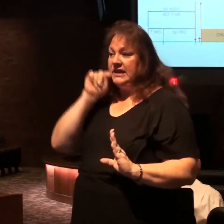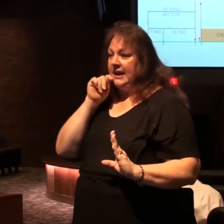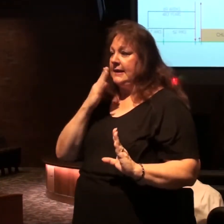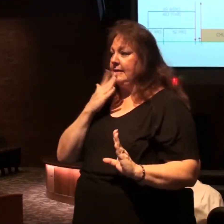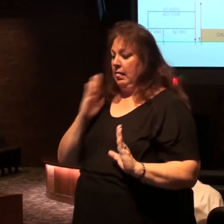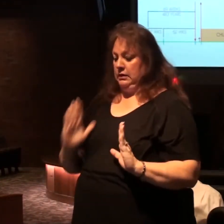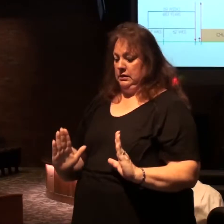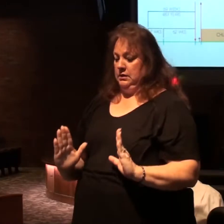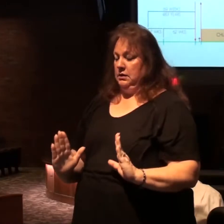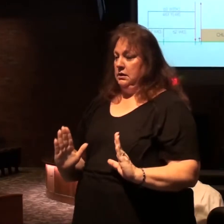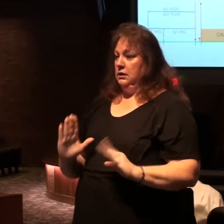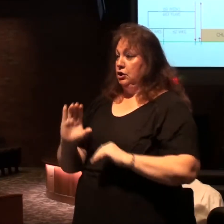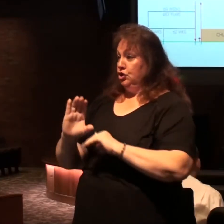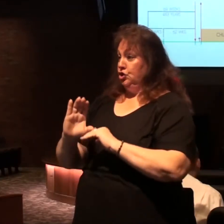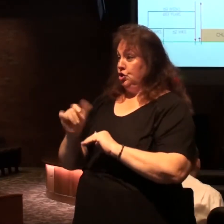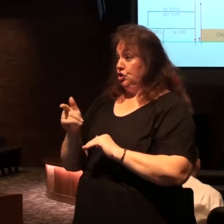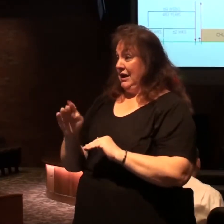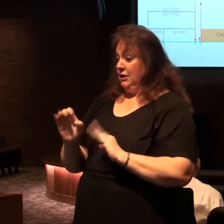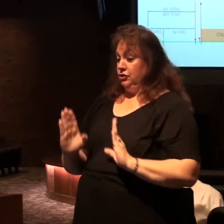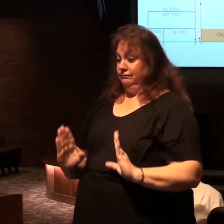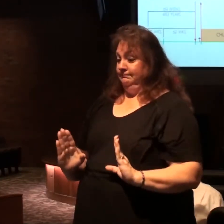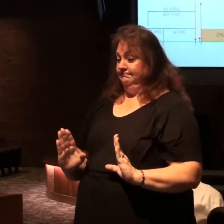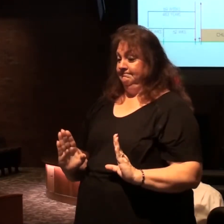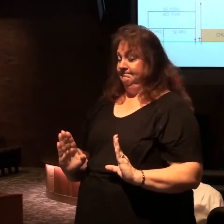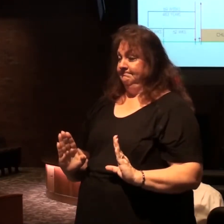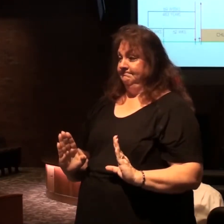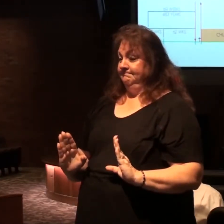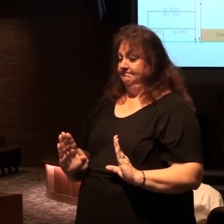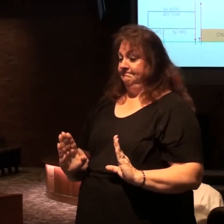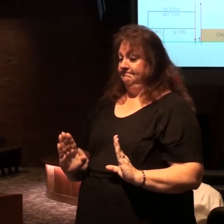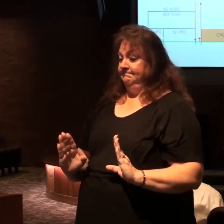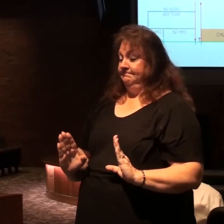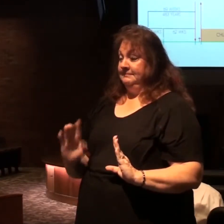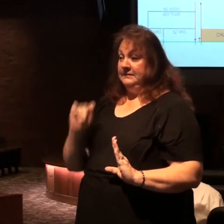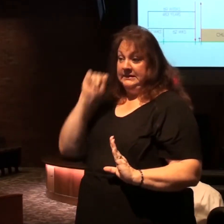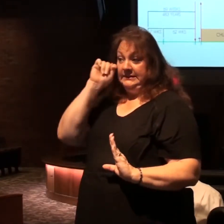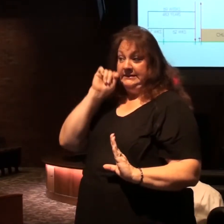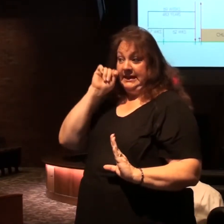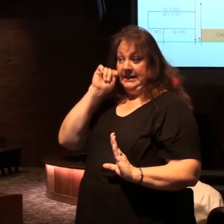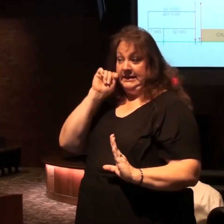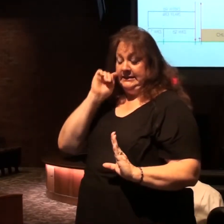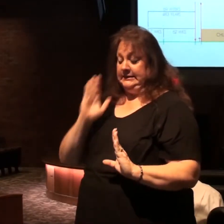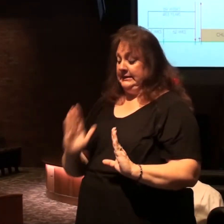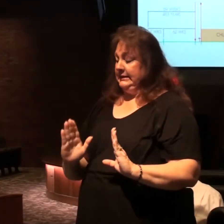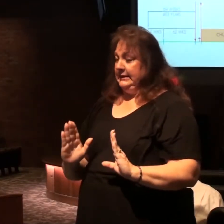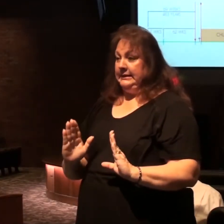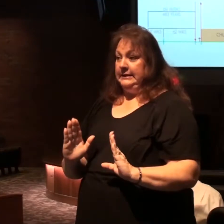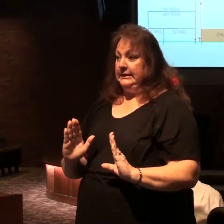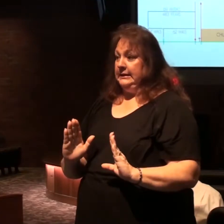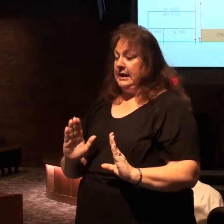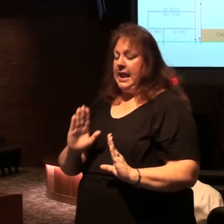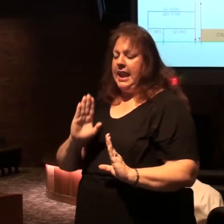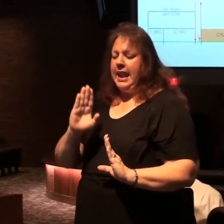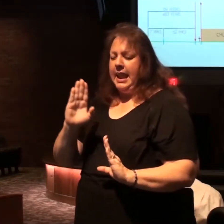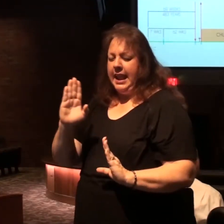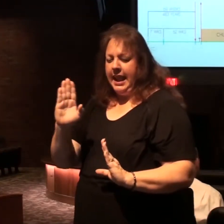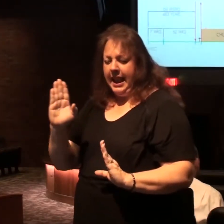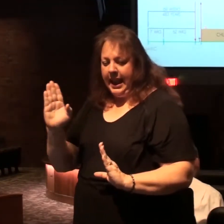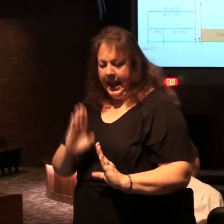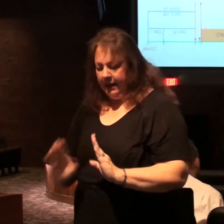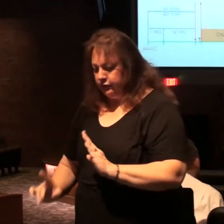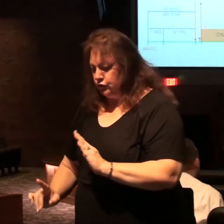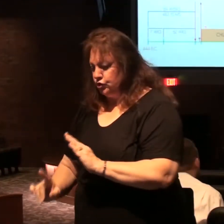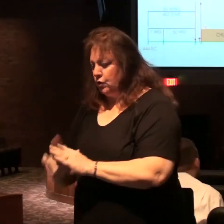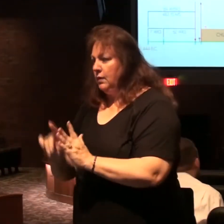period on here that tan area that does not appear anywhere in Old